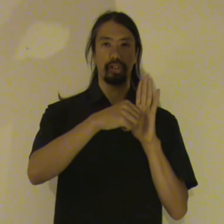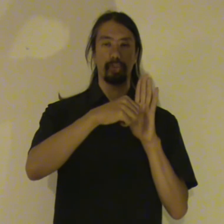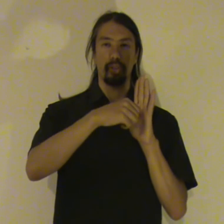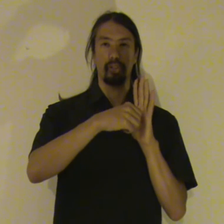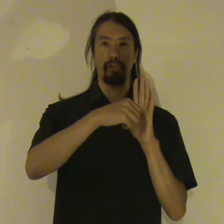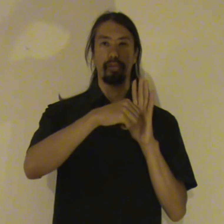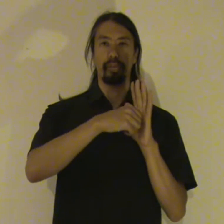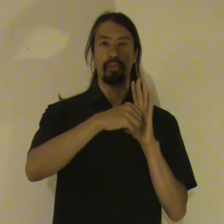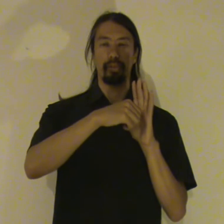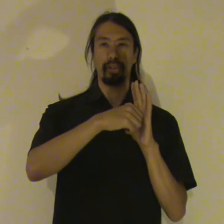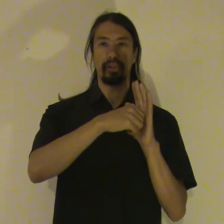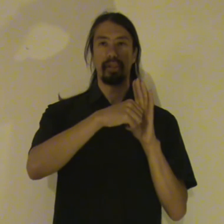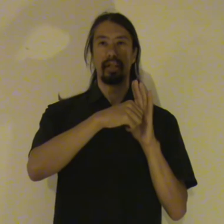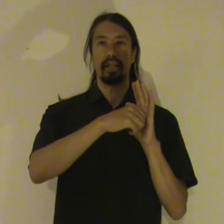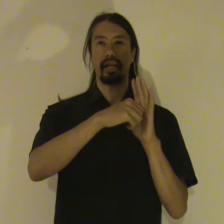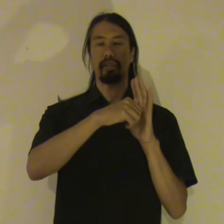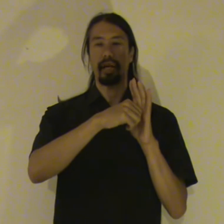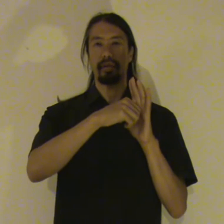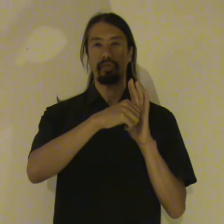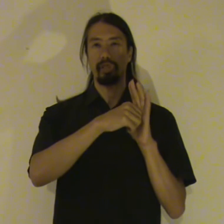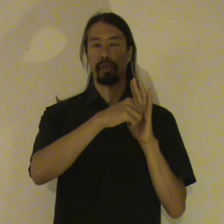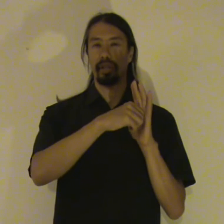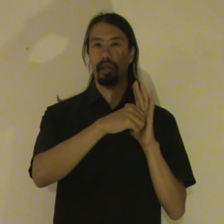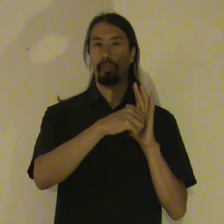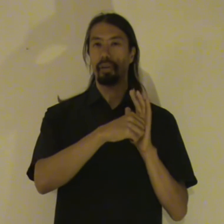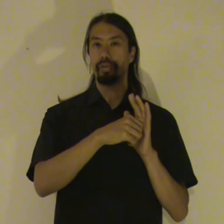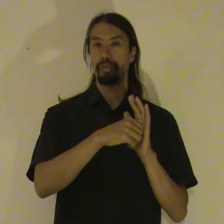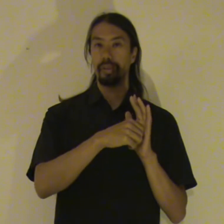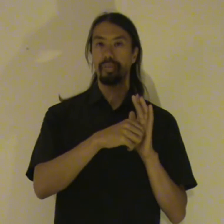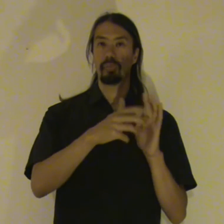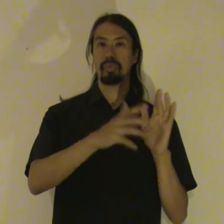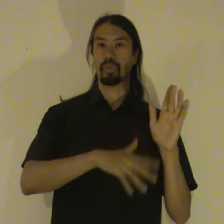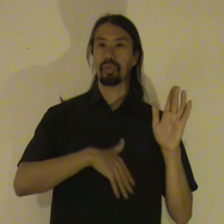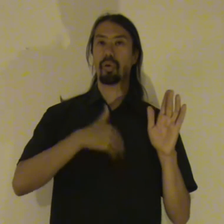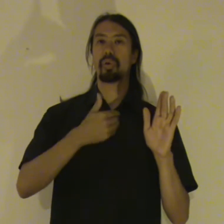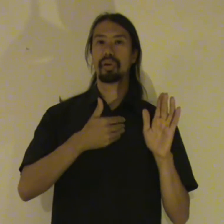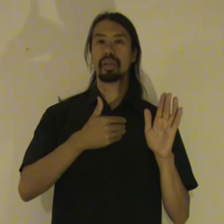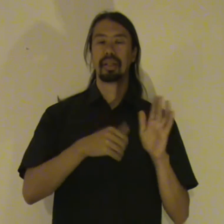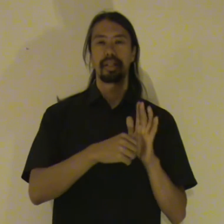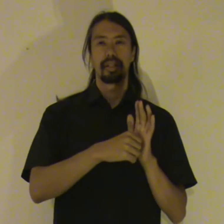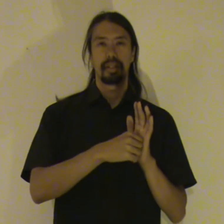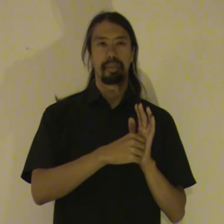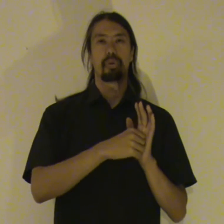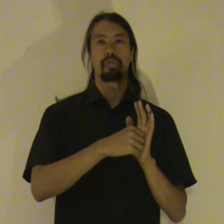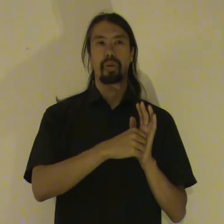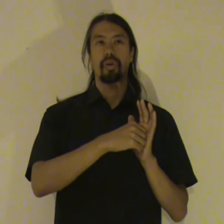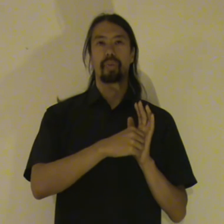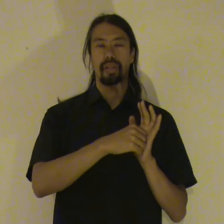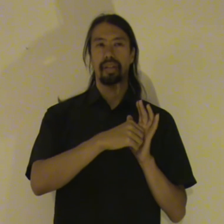spots of the foot. And by stimulating that part of the foot. Also the organ moves along with it. And